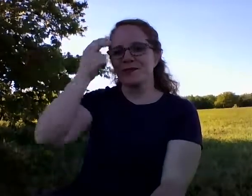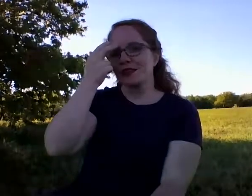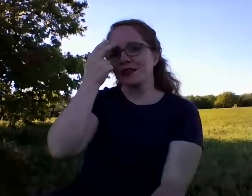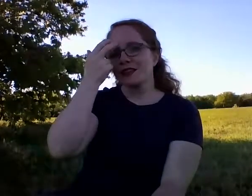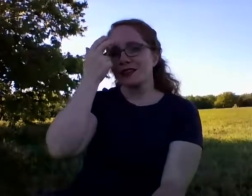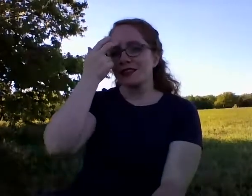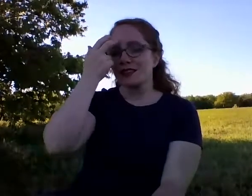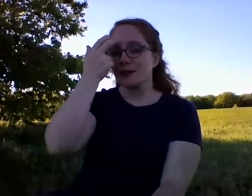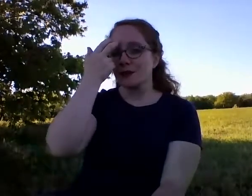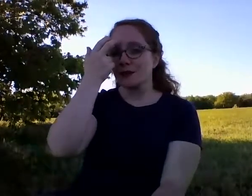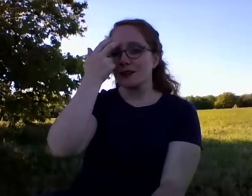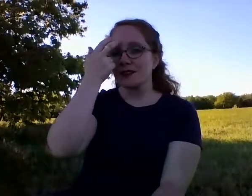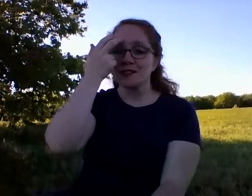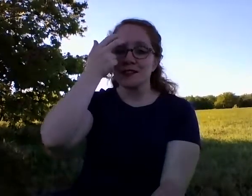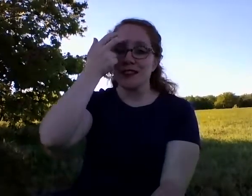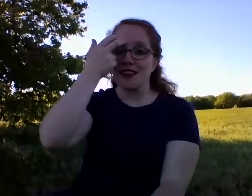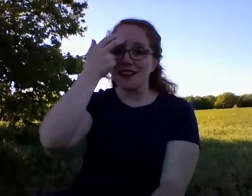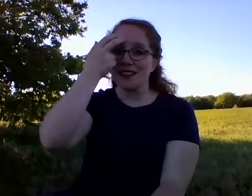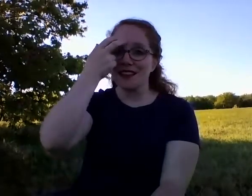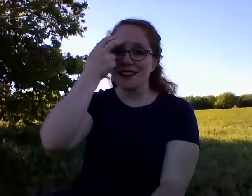Seeing the world through God's eyes.